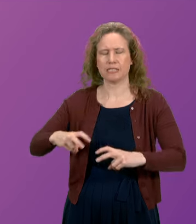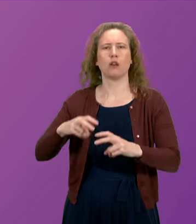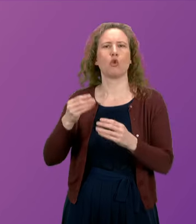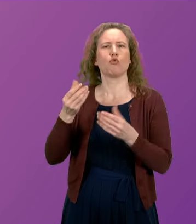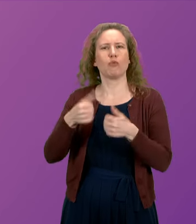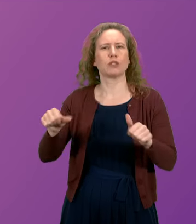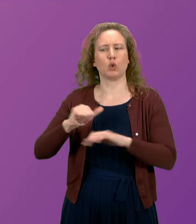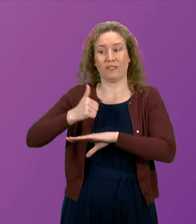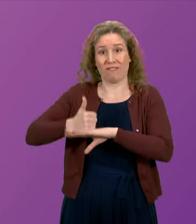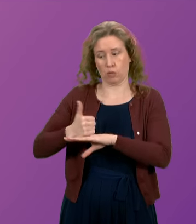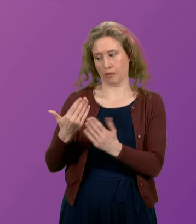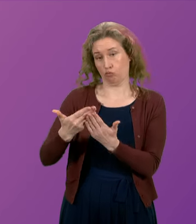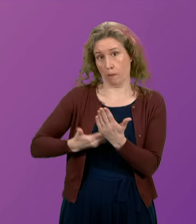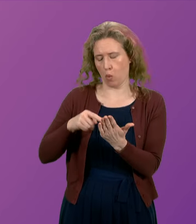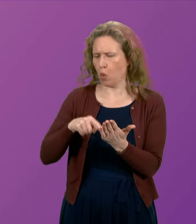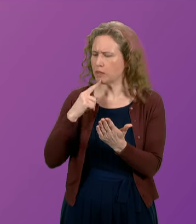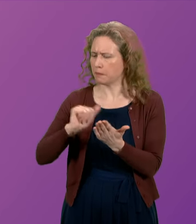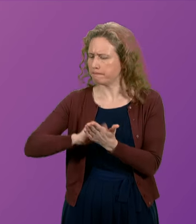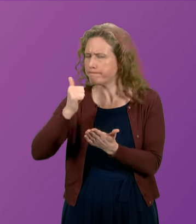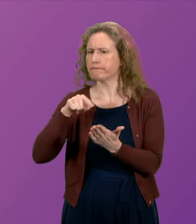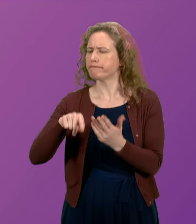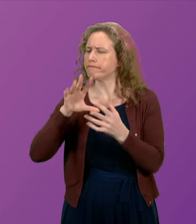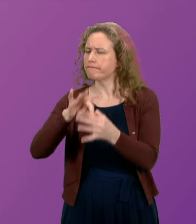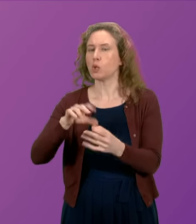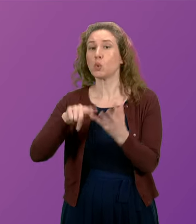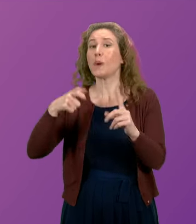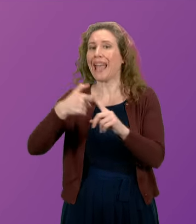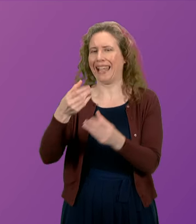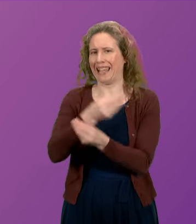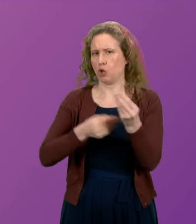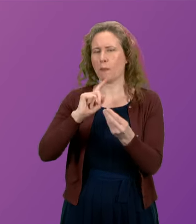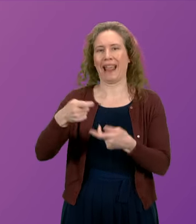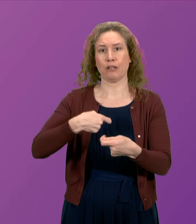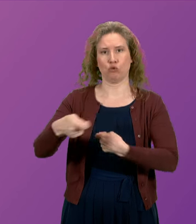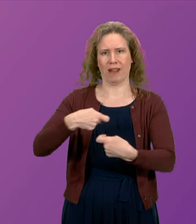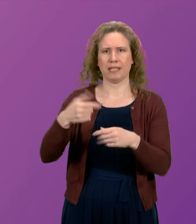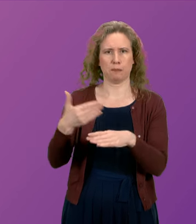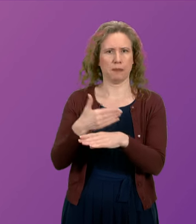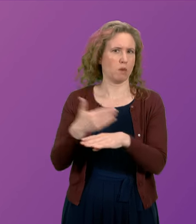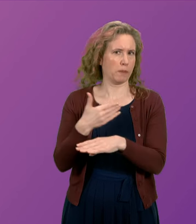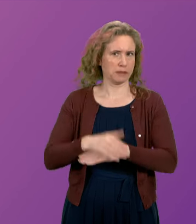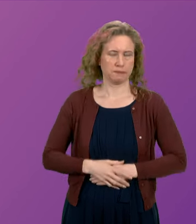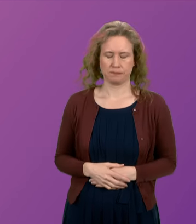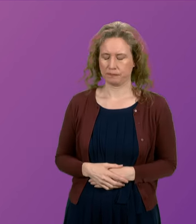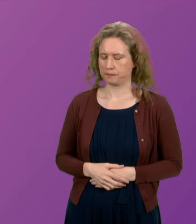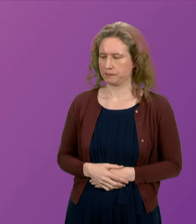recent report on the UK's economic and trade performance. First Minister The report by the Resolution Foundation